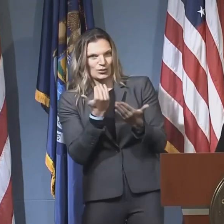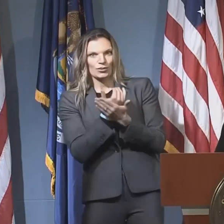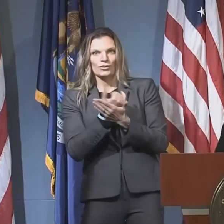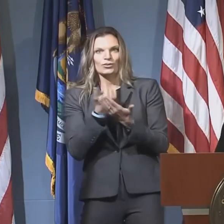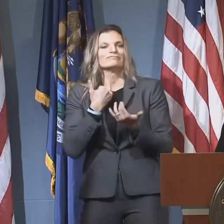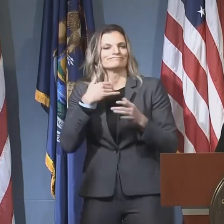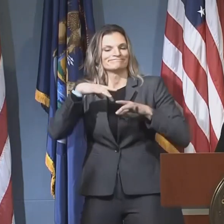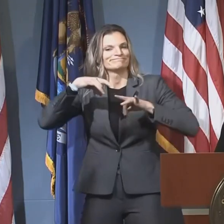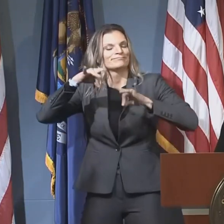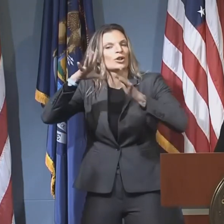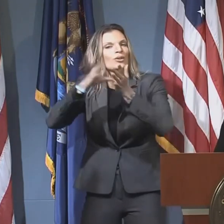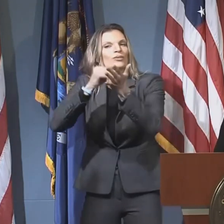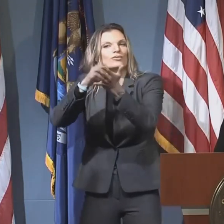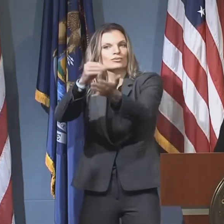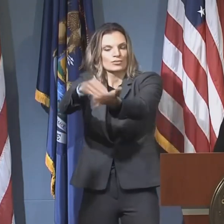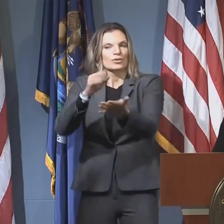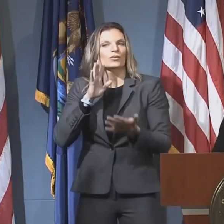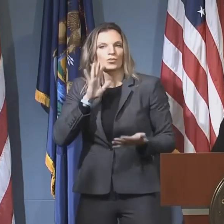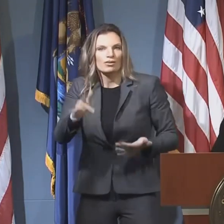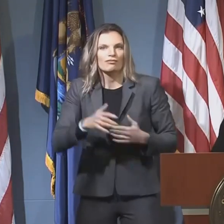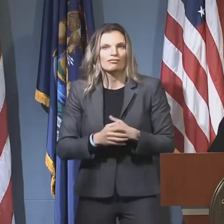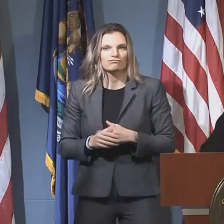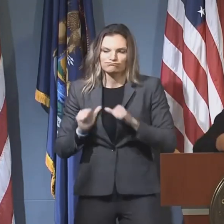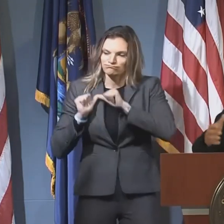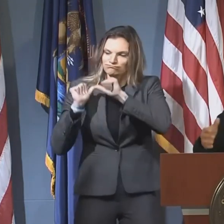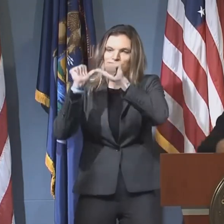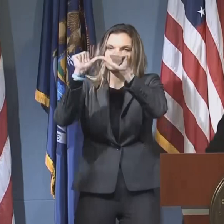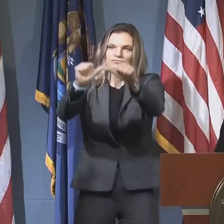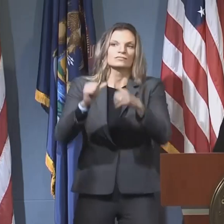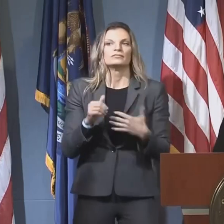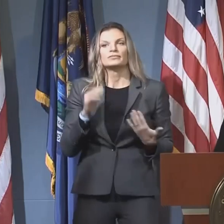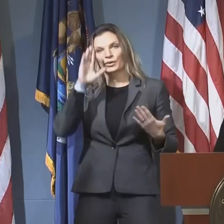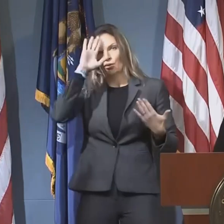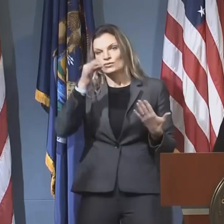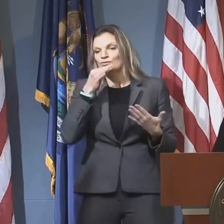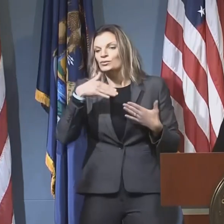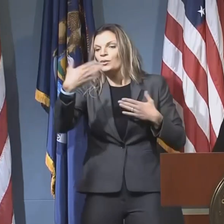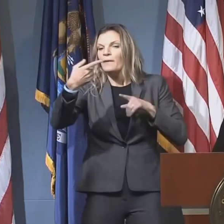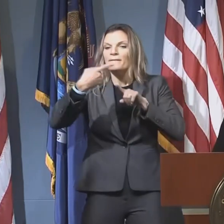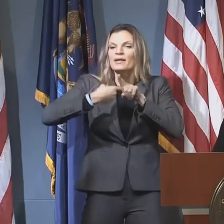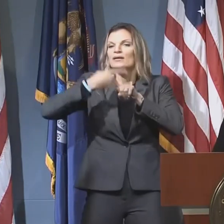going to be learning so much at such a quick clip now and in the coming months.